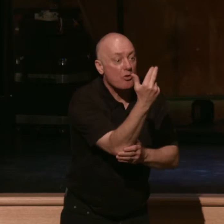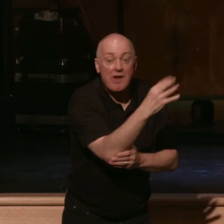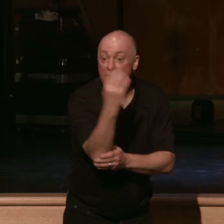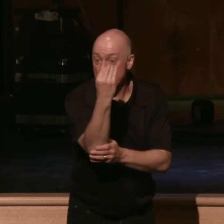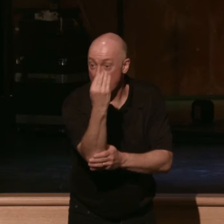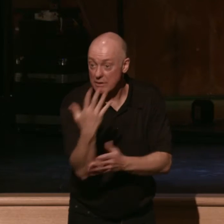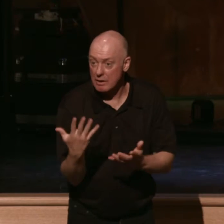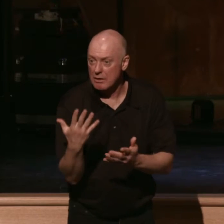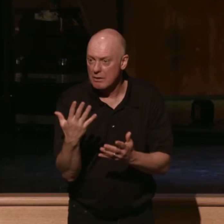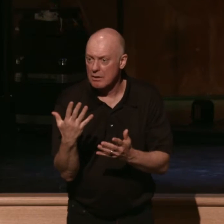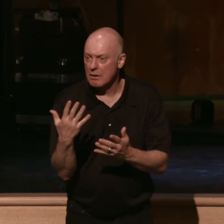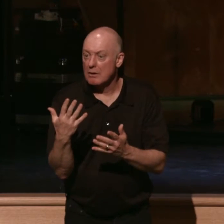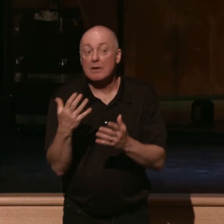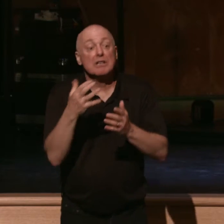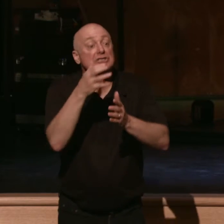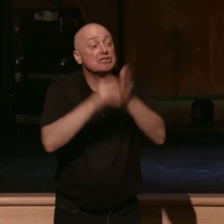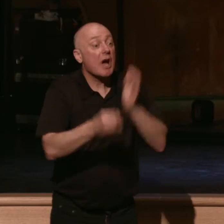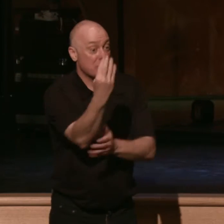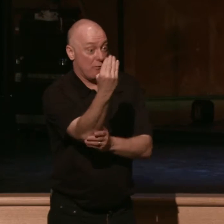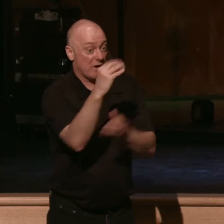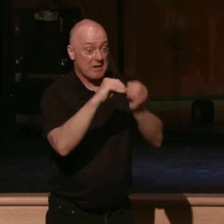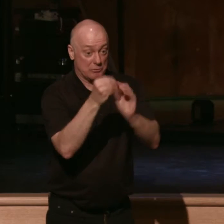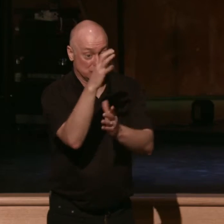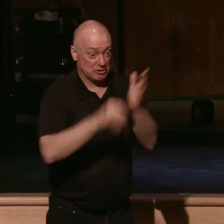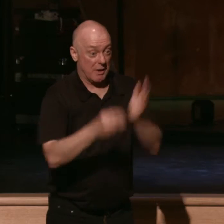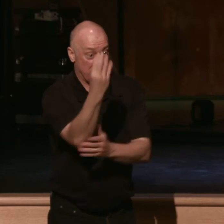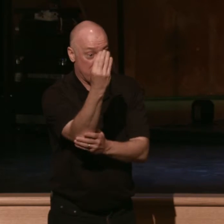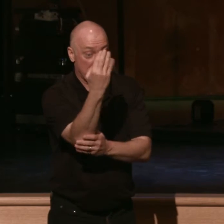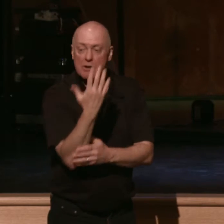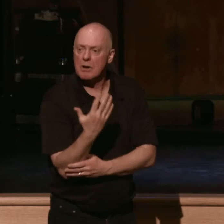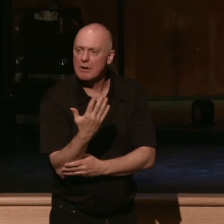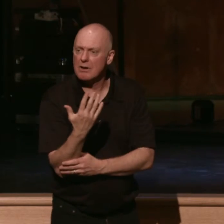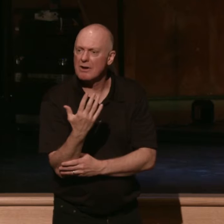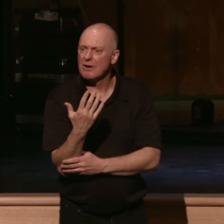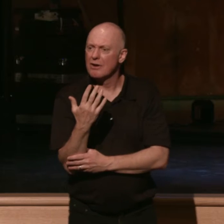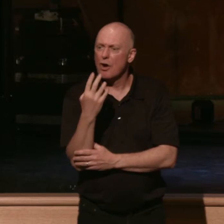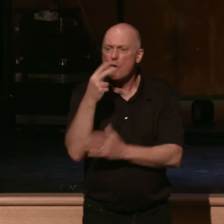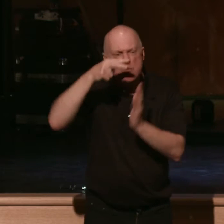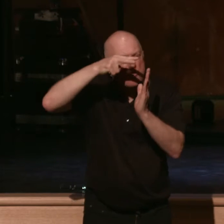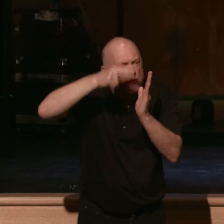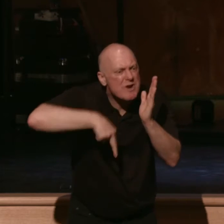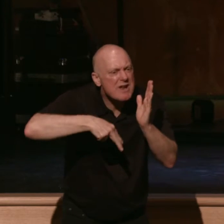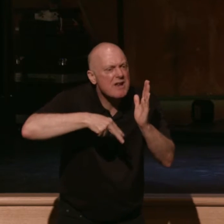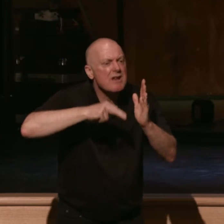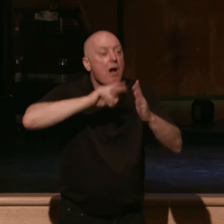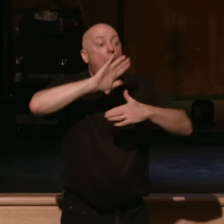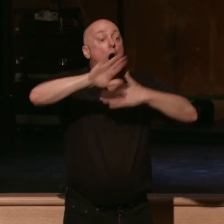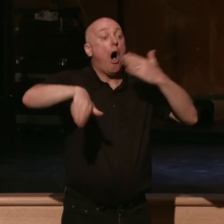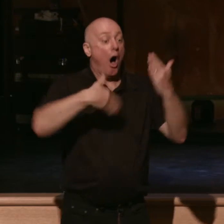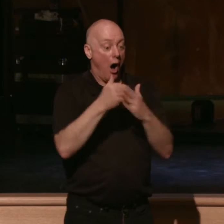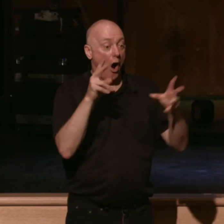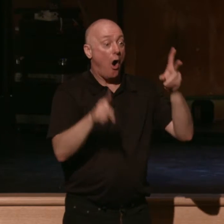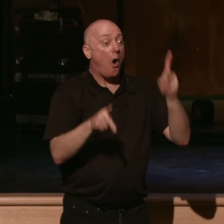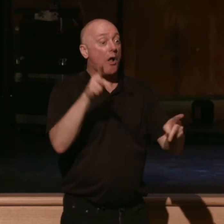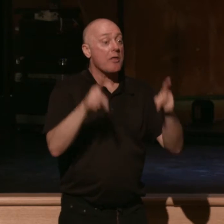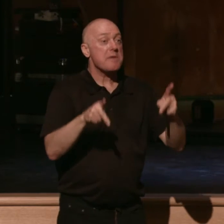helpful to go to Numbers 14 to show you what they're talking about in this moment. Look at this. Look at this text. Then all the congregation raised a loud cry and the people